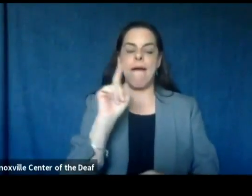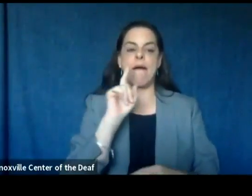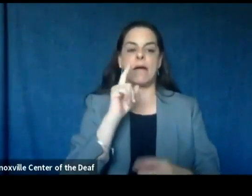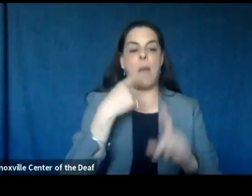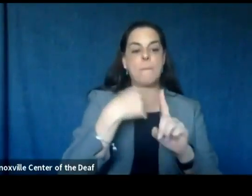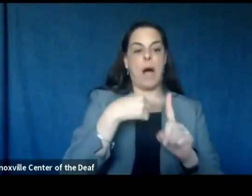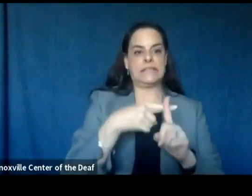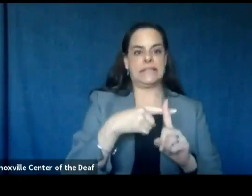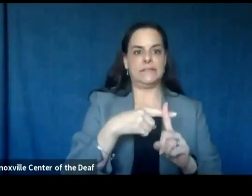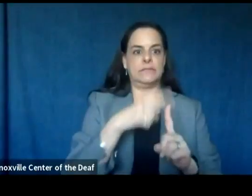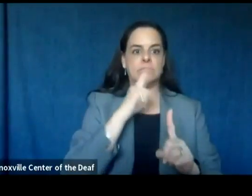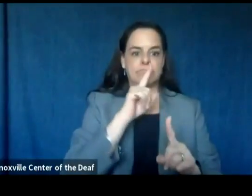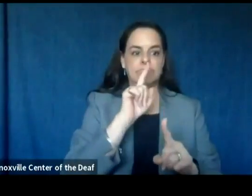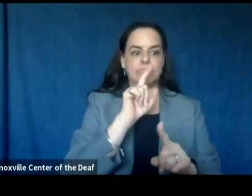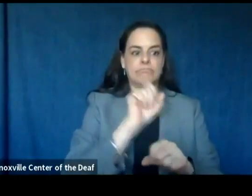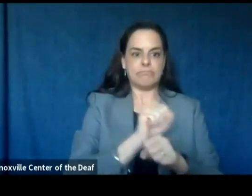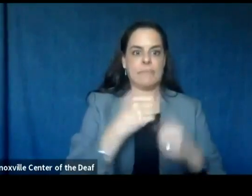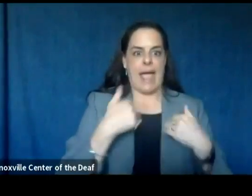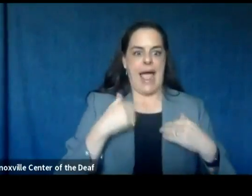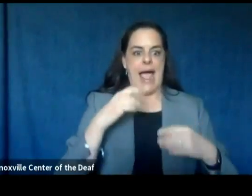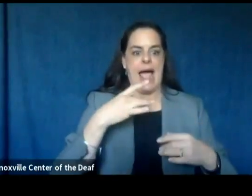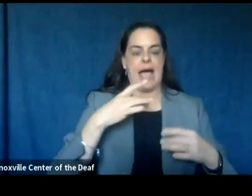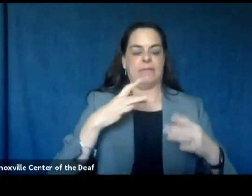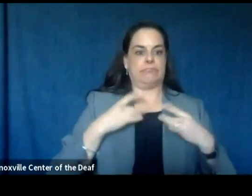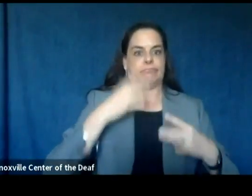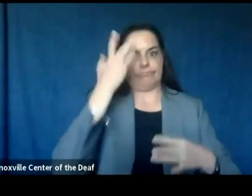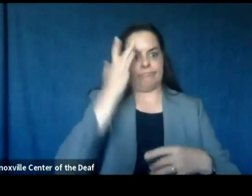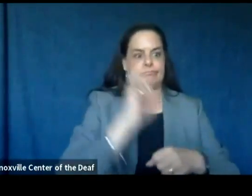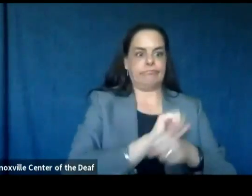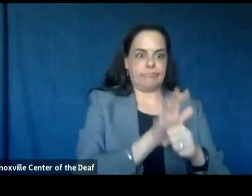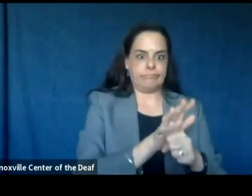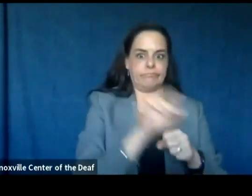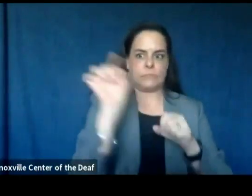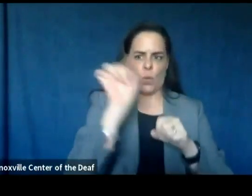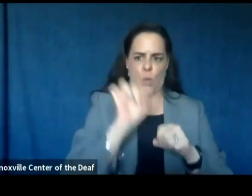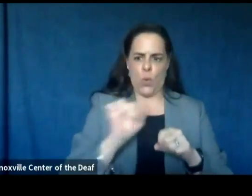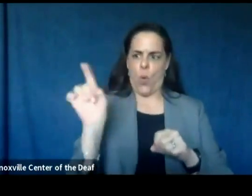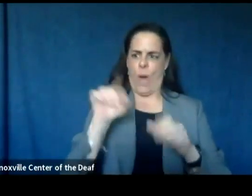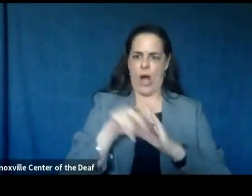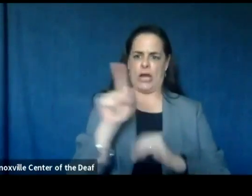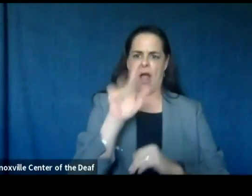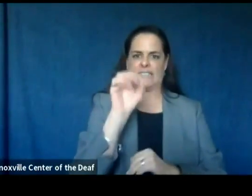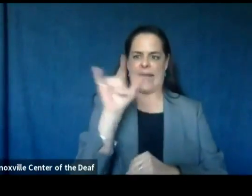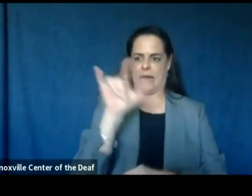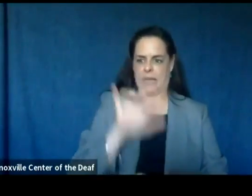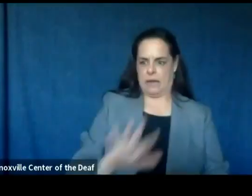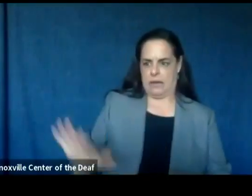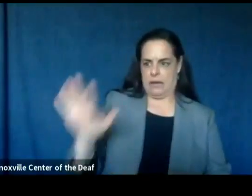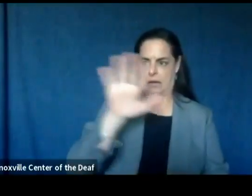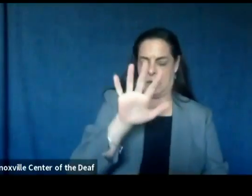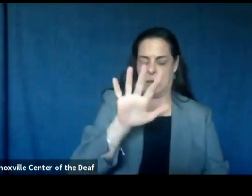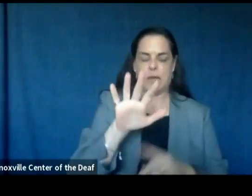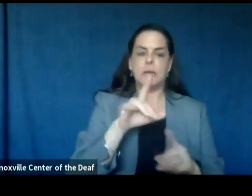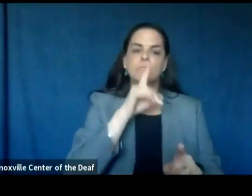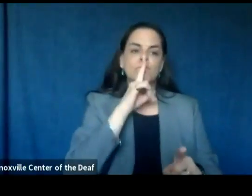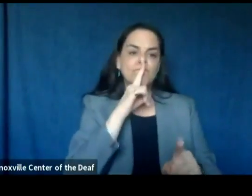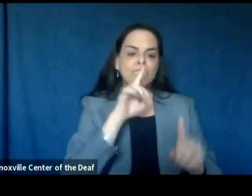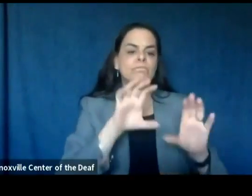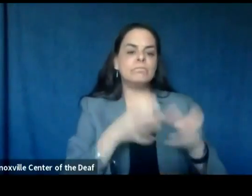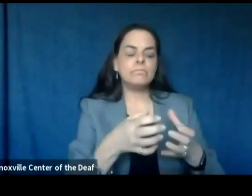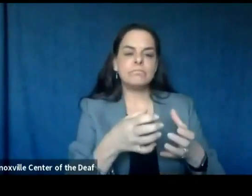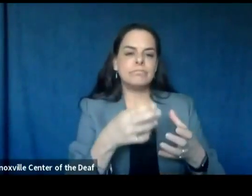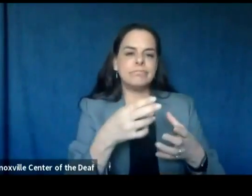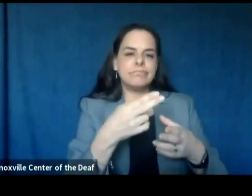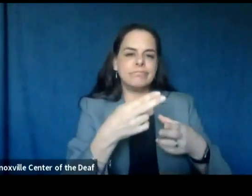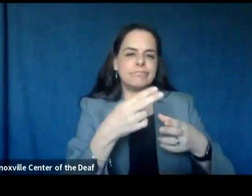meant to provide a general geographic overview of positive cases in Knox County and does not account for population we